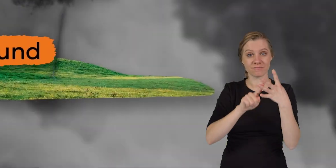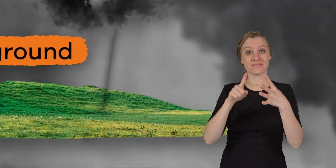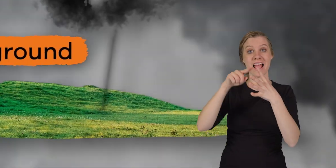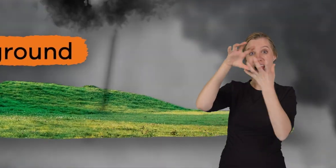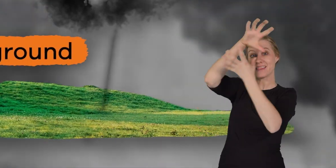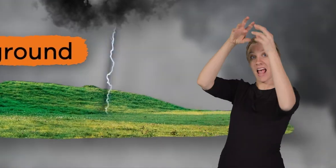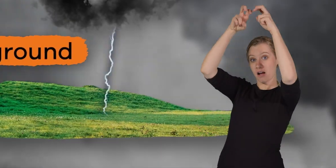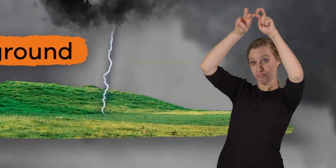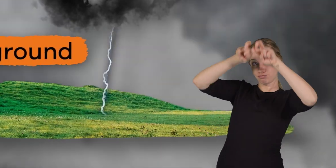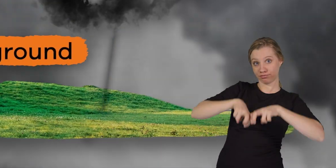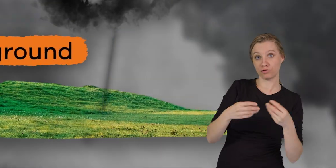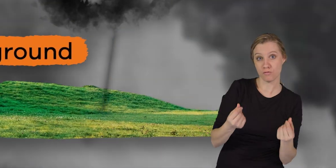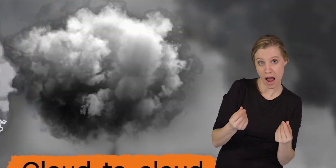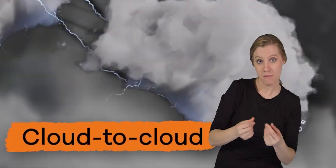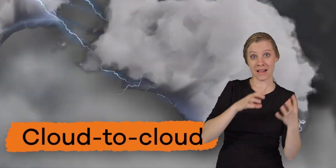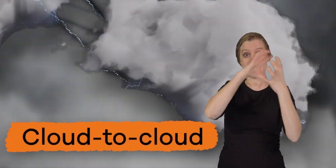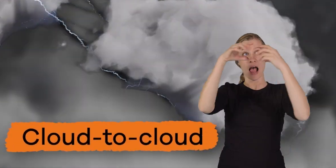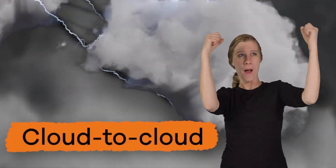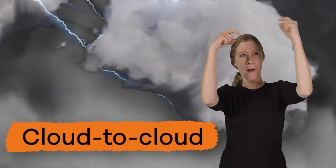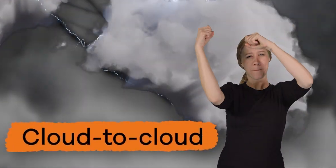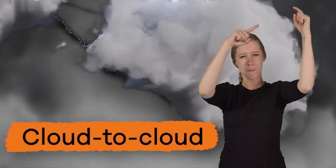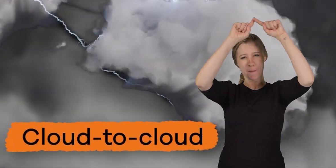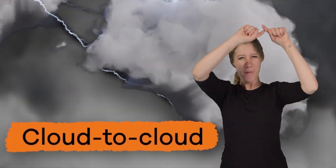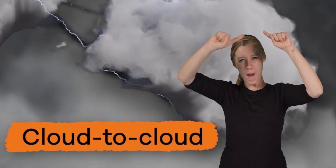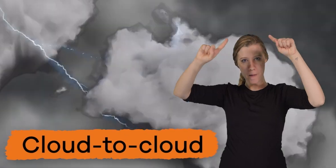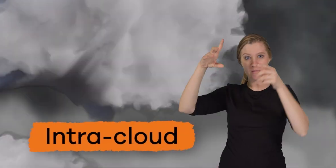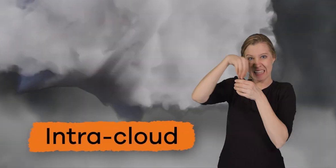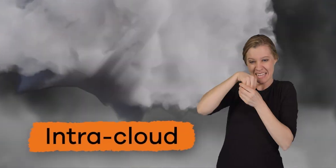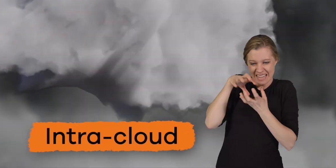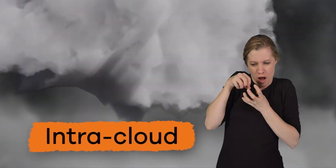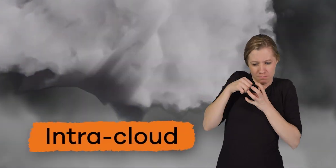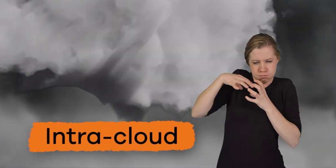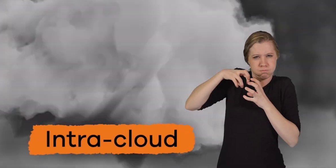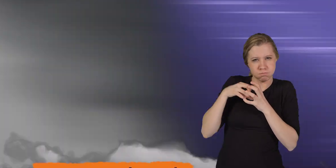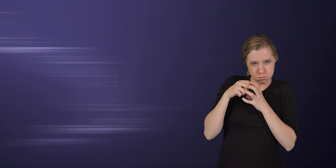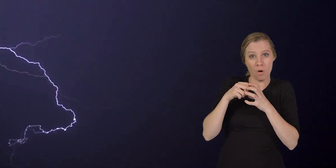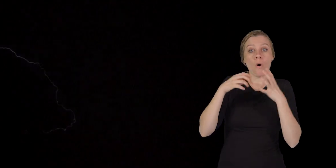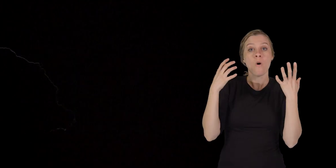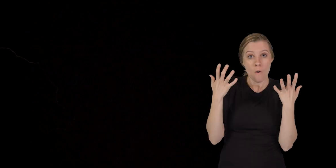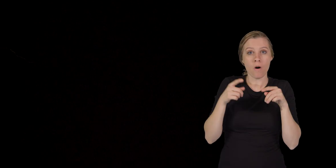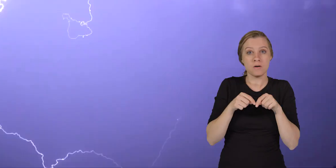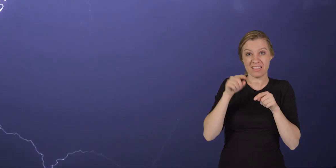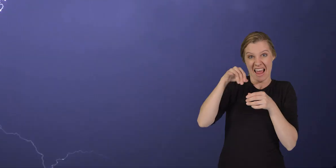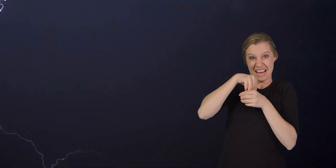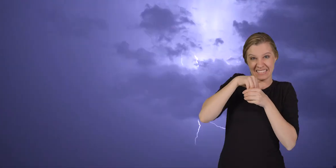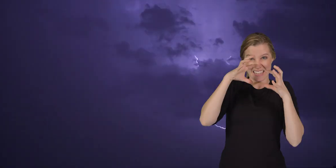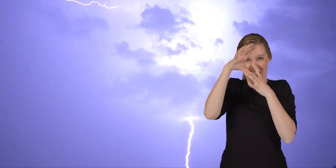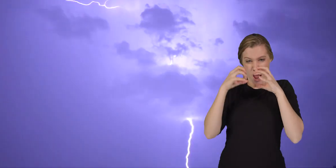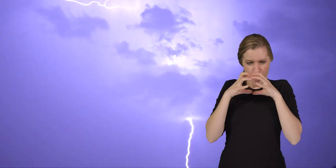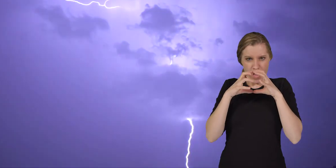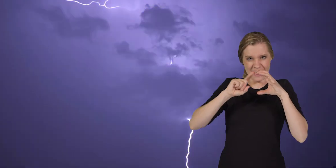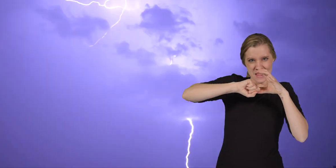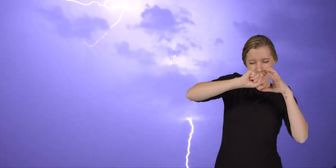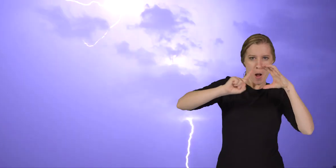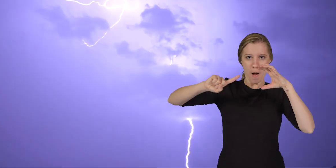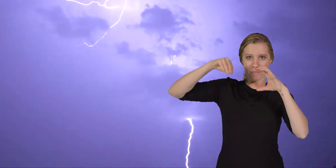cloud to ground cloud to cloud intra-cloud which is when lightning occurs inside one cloud